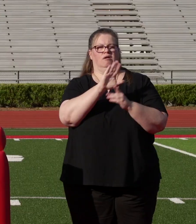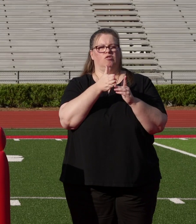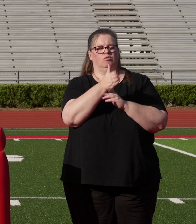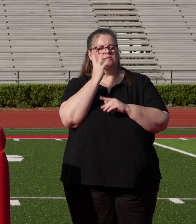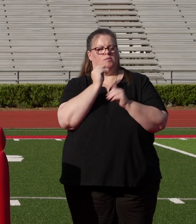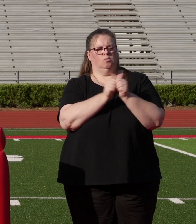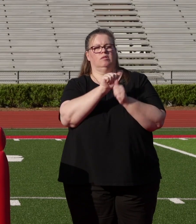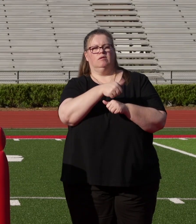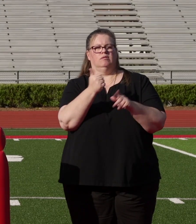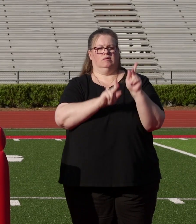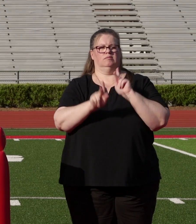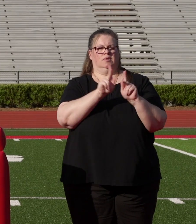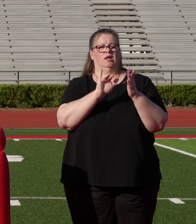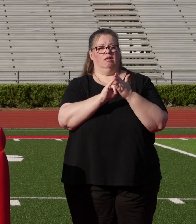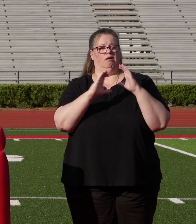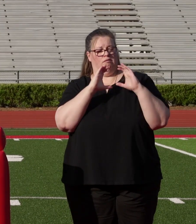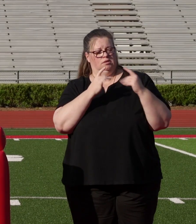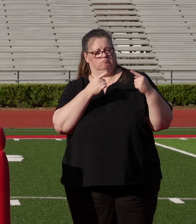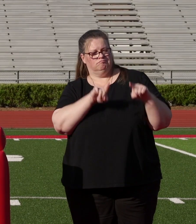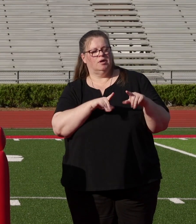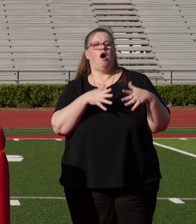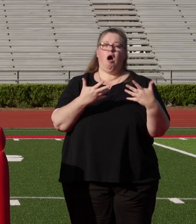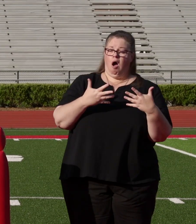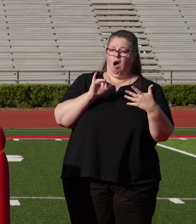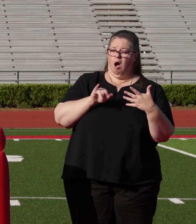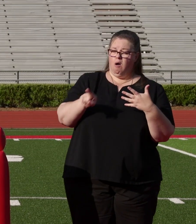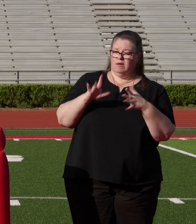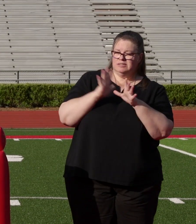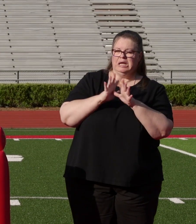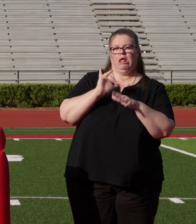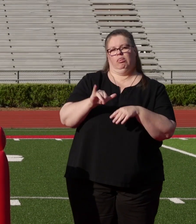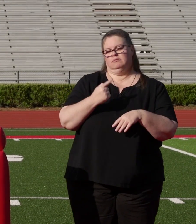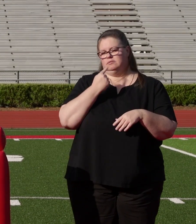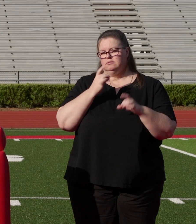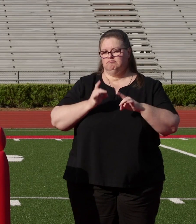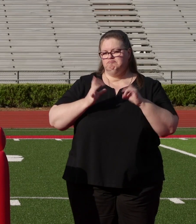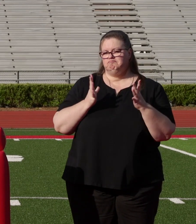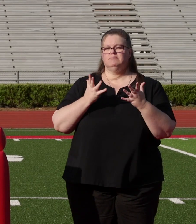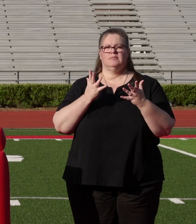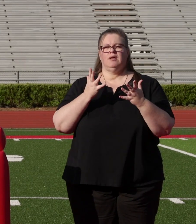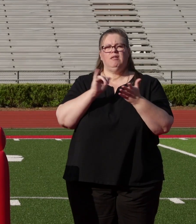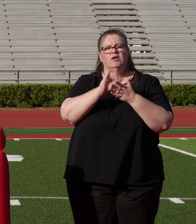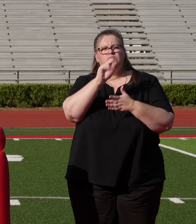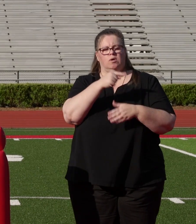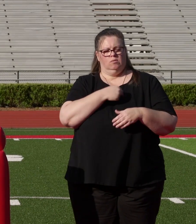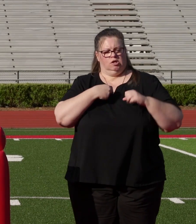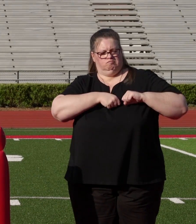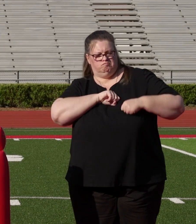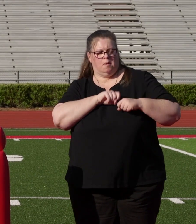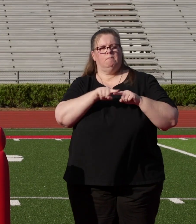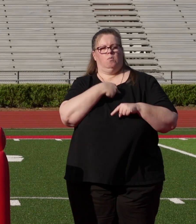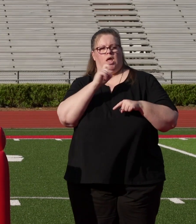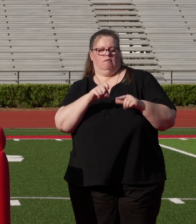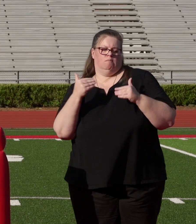The conversation usually goes about like this, oh, you're a senior? That sucks. And it does suck. And it's okay to grieve, but eventually we have